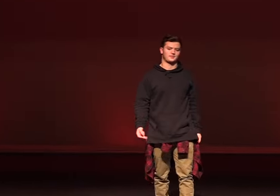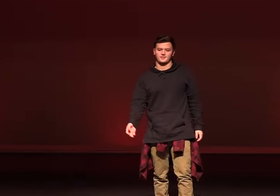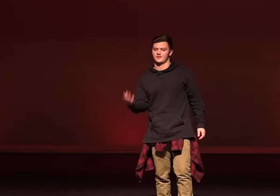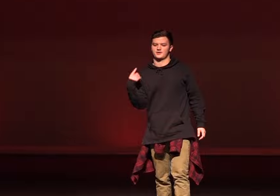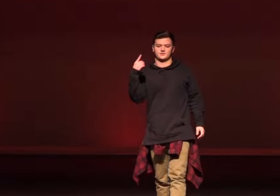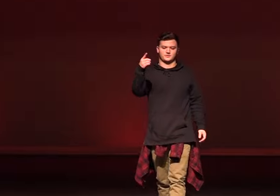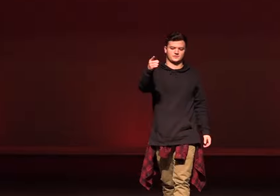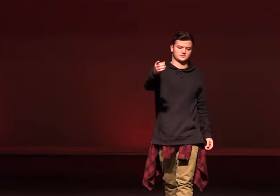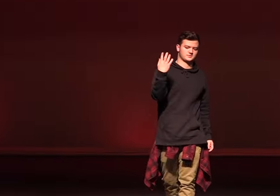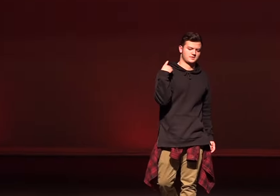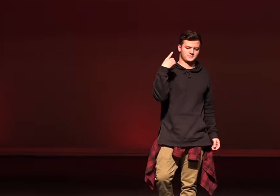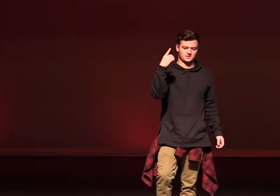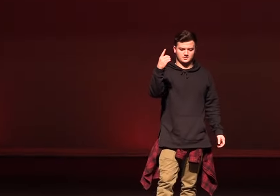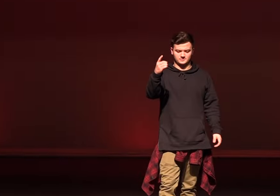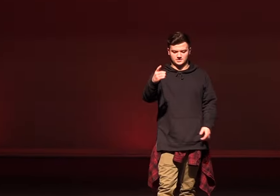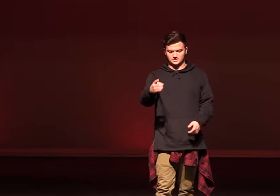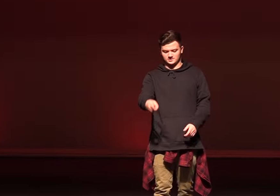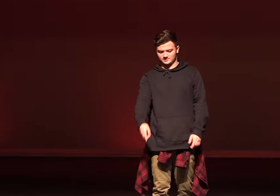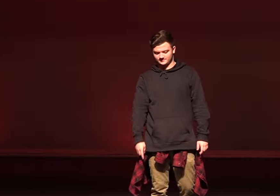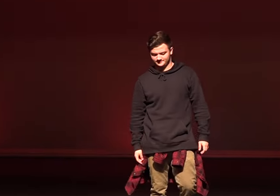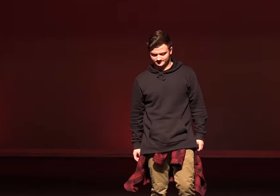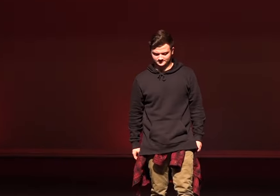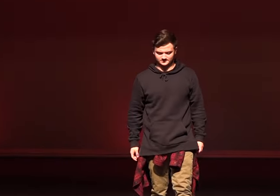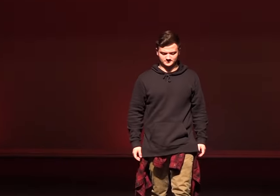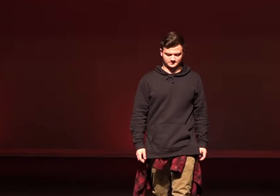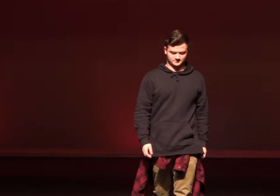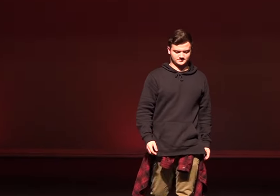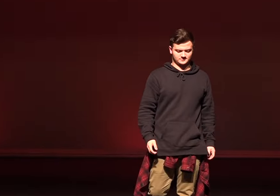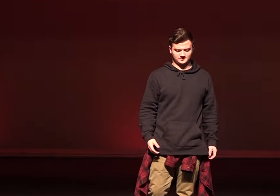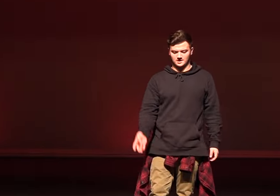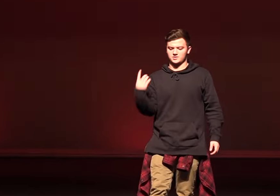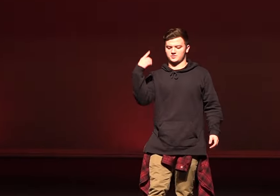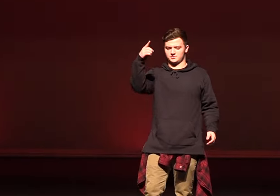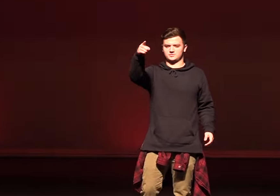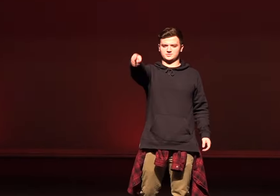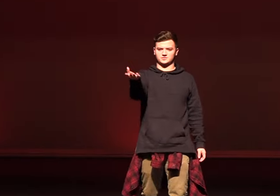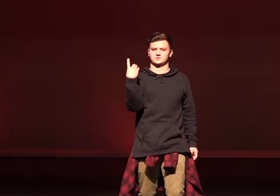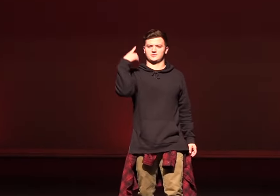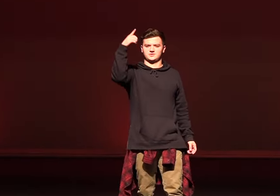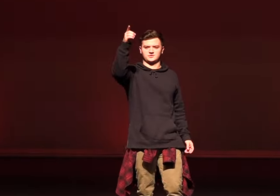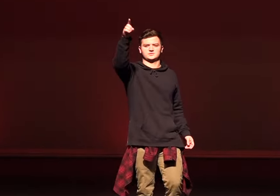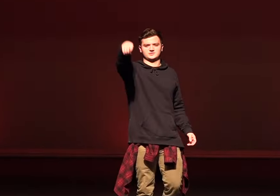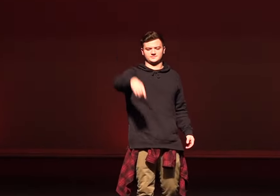You used to call me all night You used to, you used to